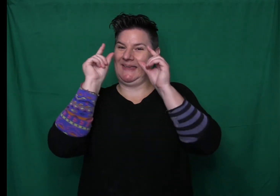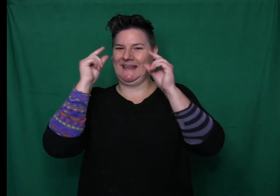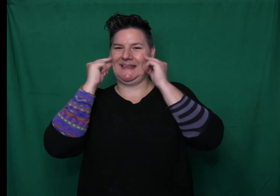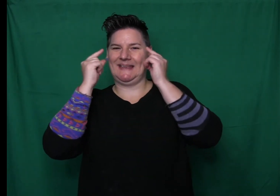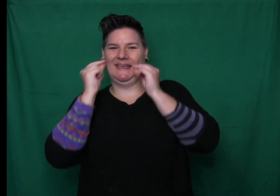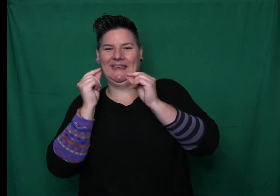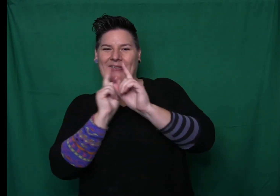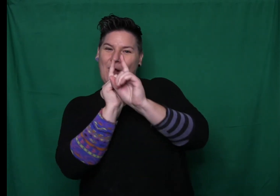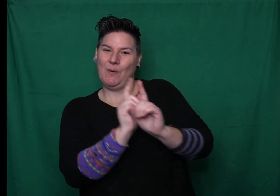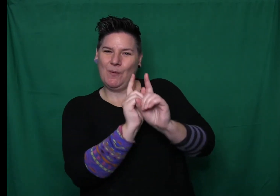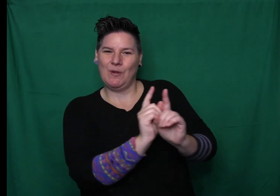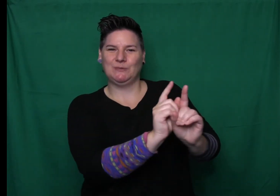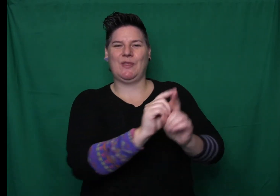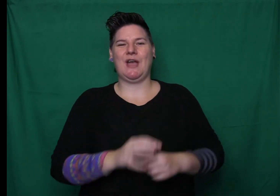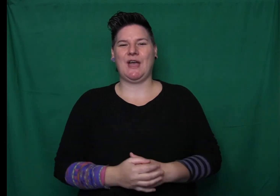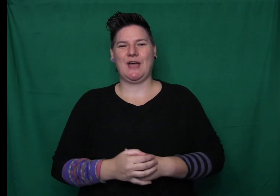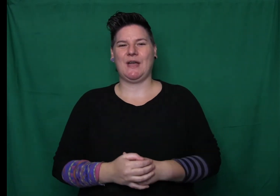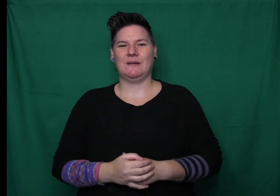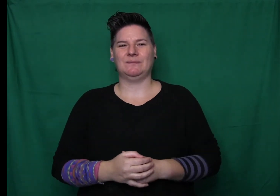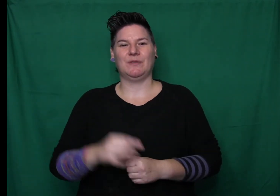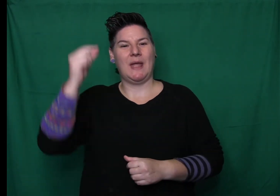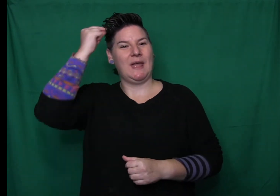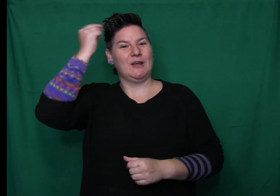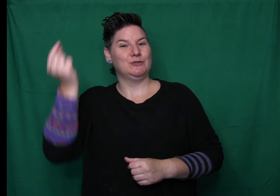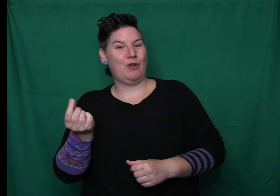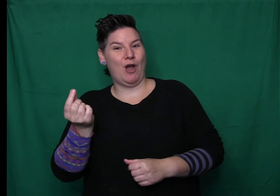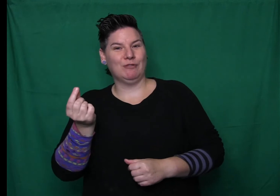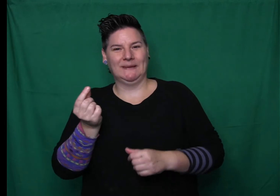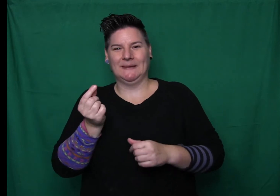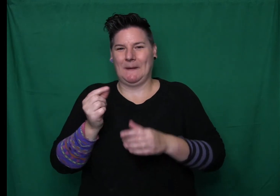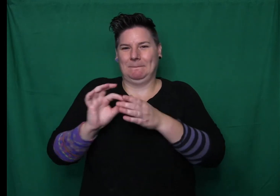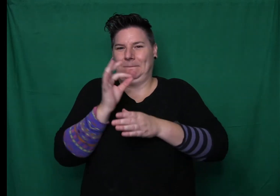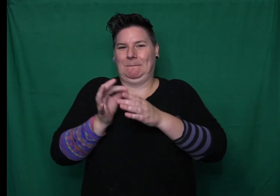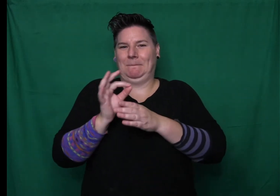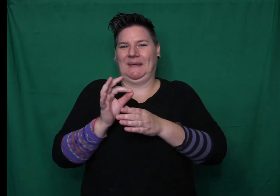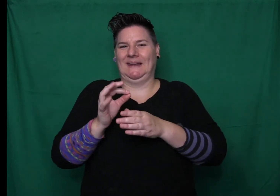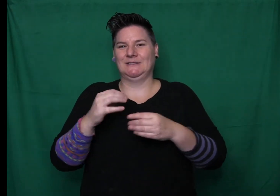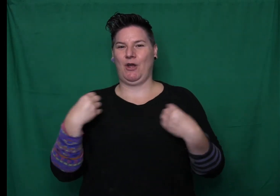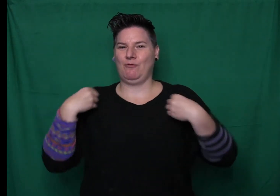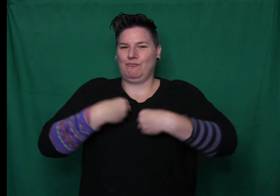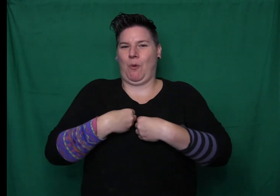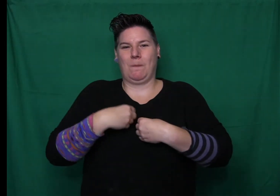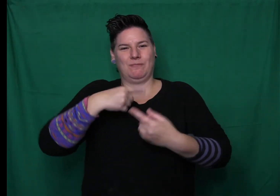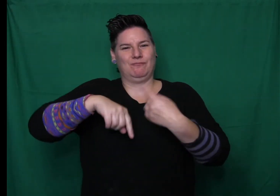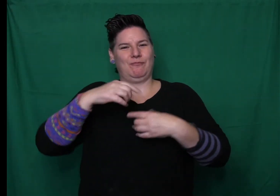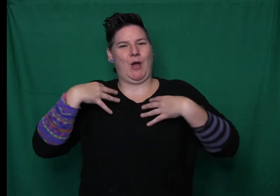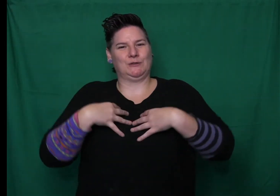a sardine. Gink ate it. He wanted more and he looked up at Dory. But Dory